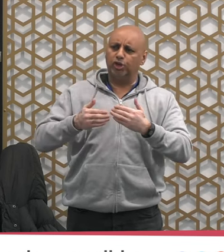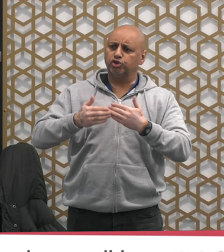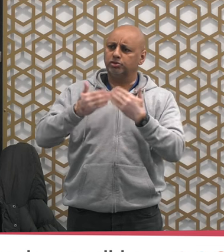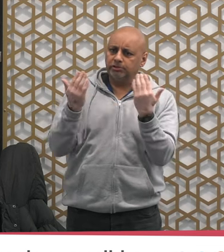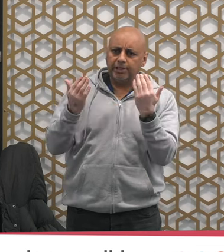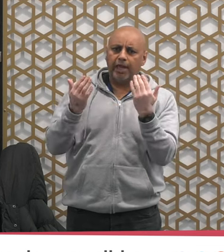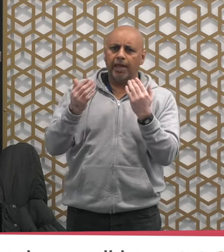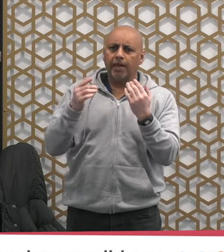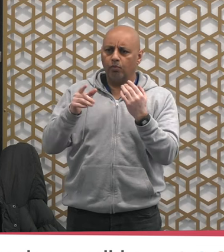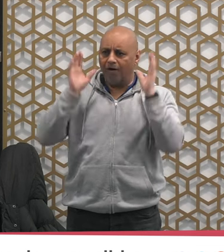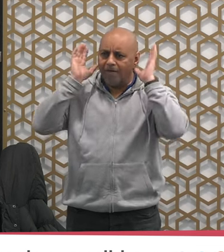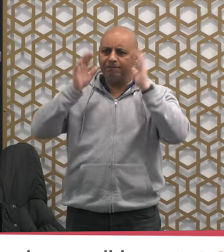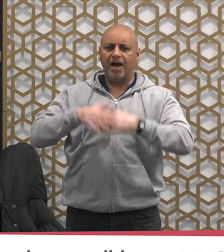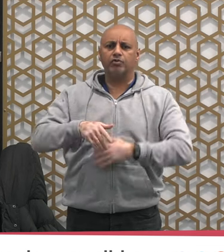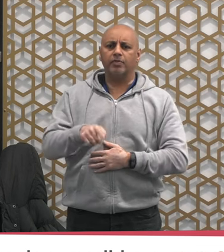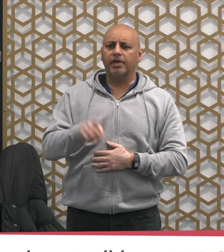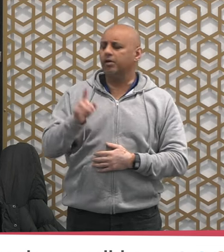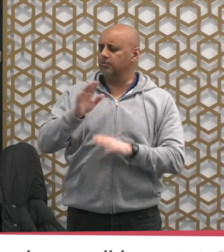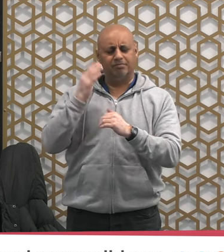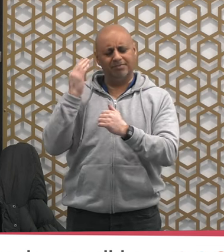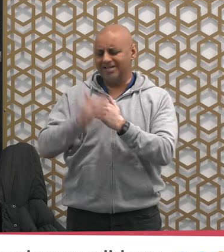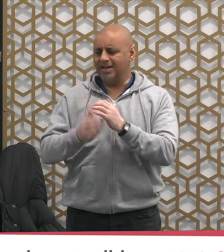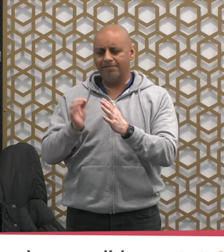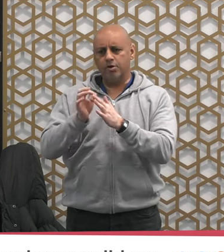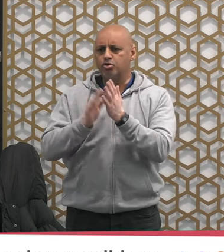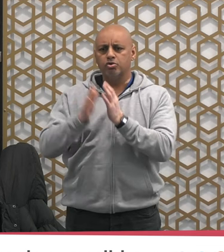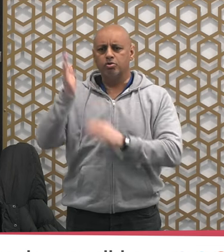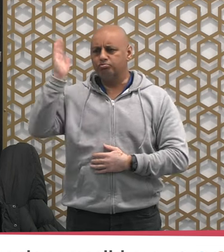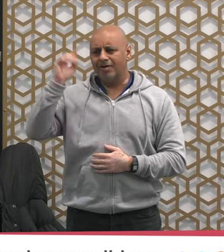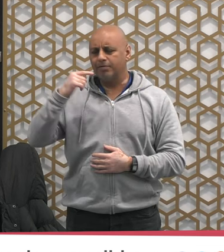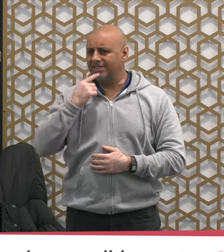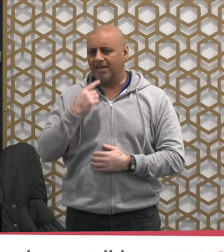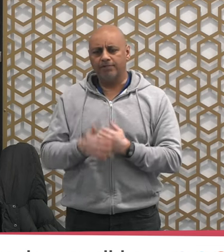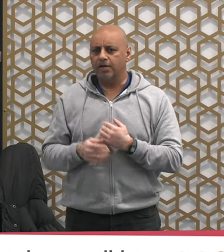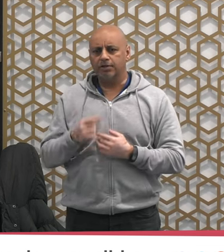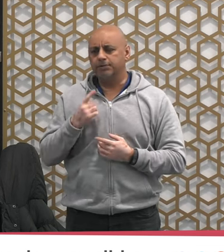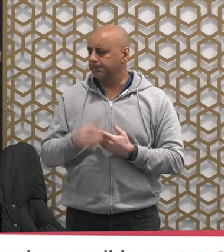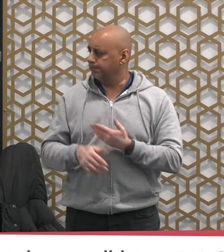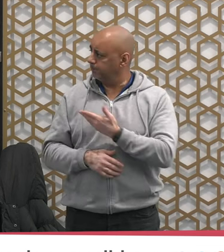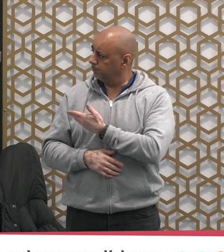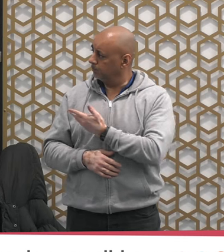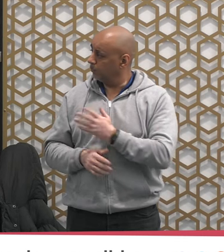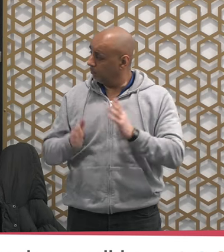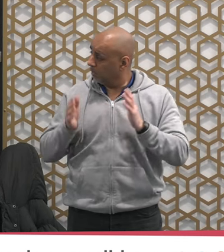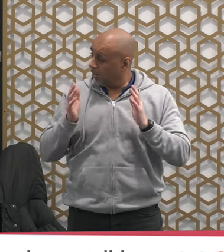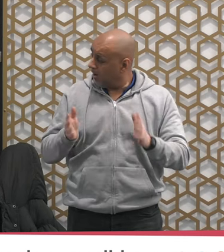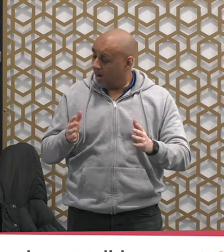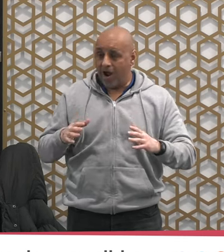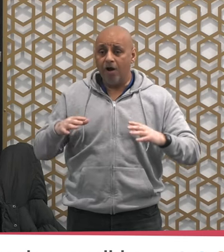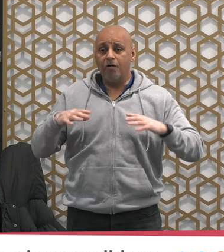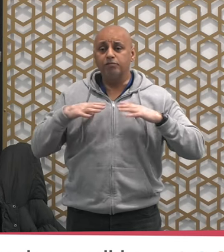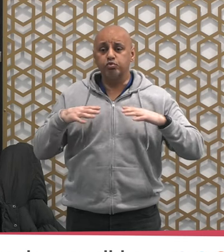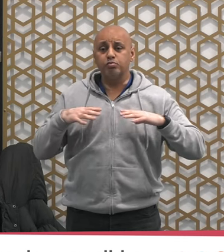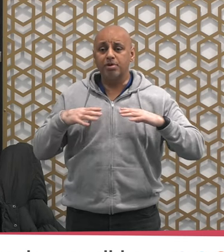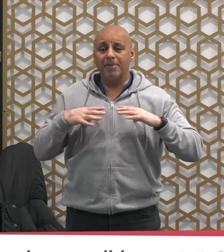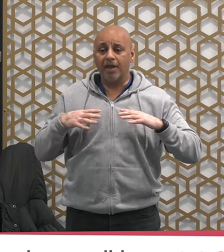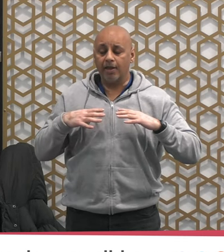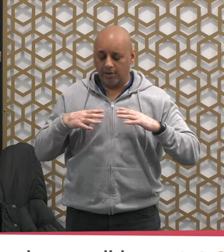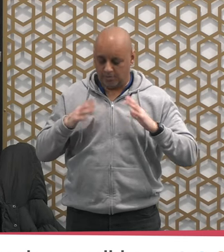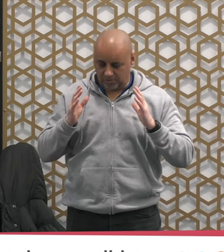sallam likewise my dear brothers insisting Islam in order for us to prepare ourselves for the month of Ramadan we need to bear in mind that the